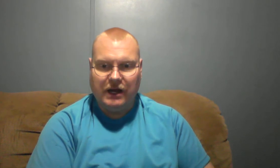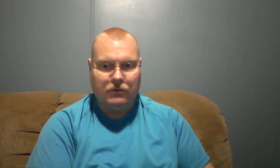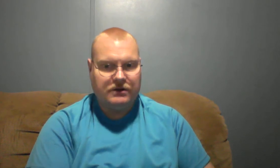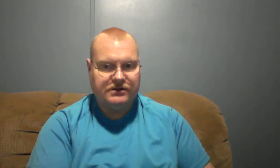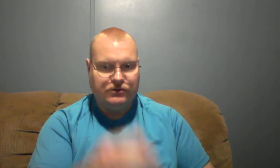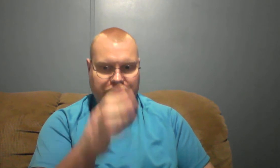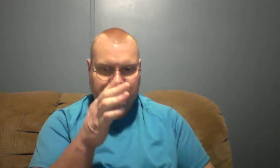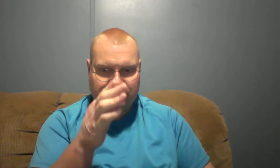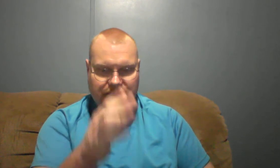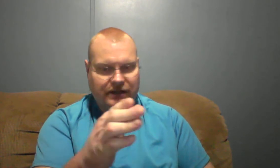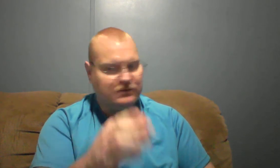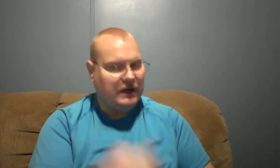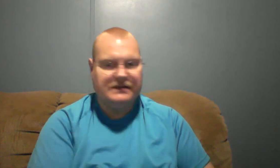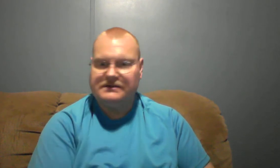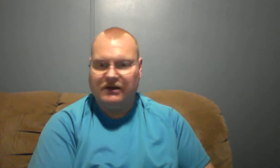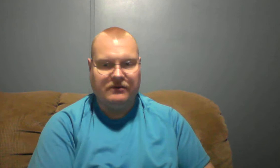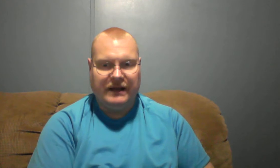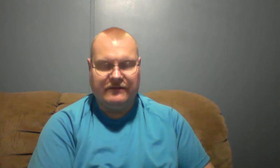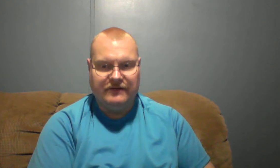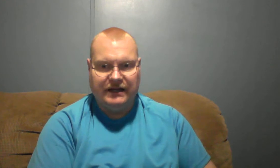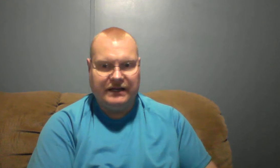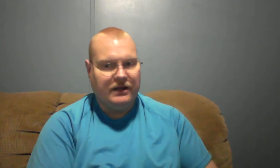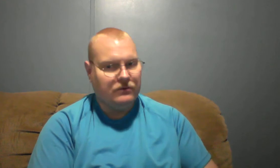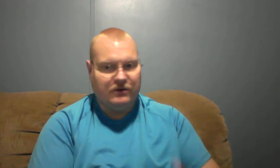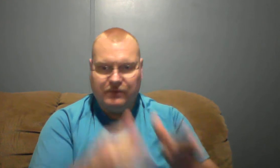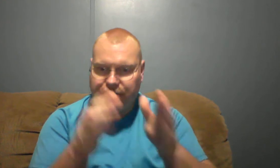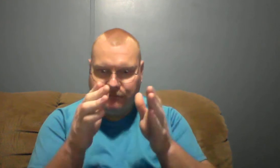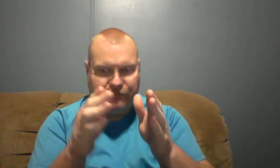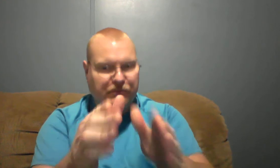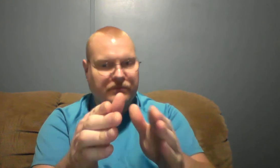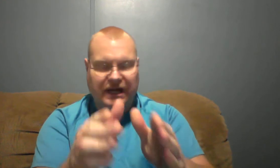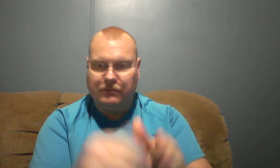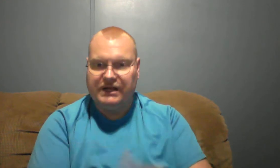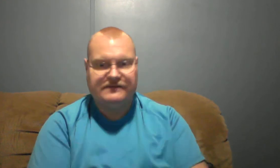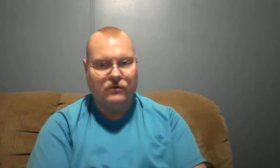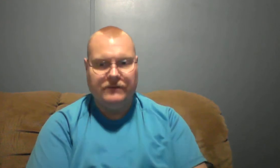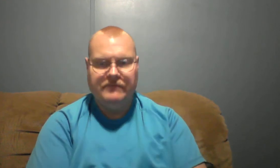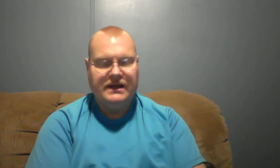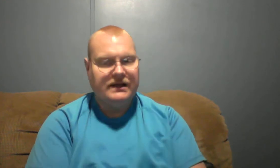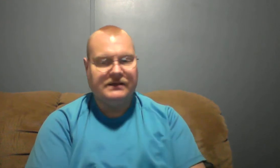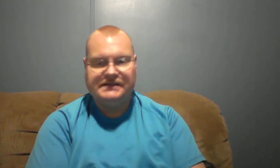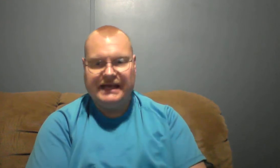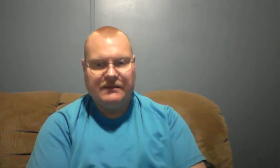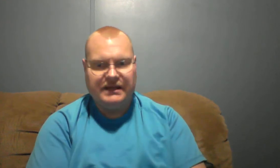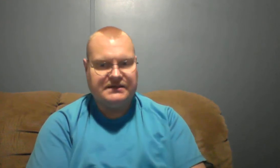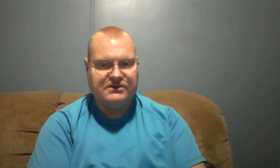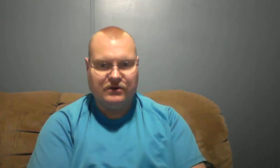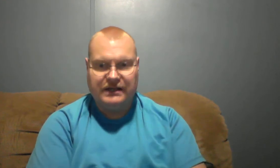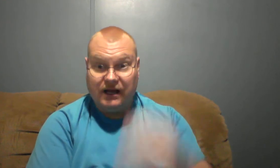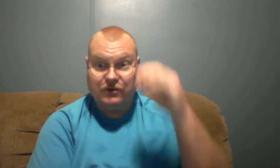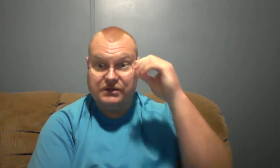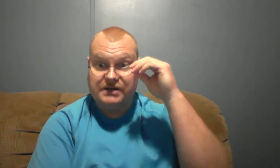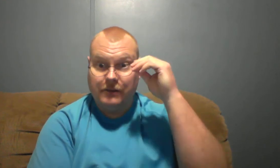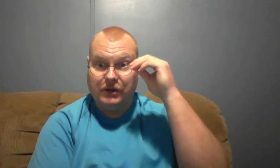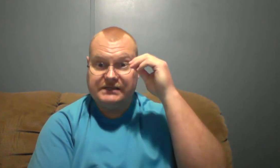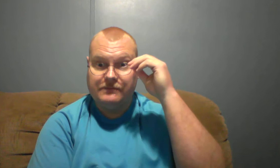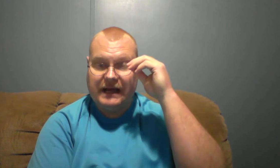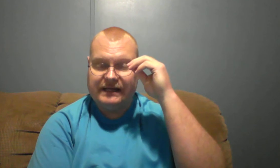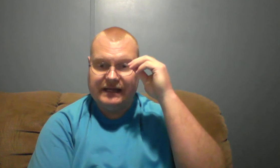we're too, that's why it's talked about in the very end, you know, we're going to be, we've to press forward because the enemy is certainly not going to stop pressing back against